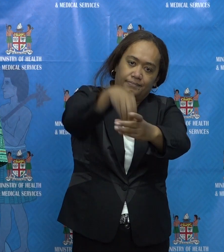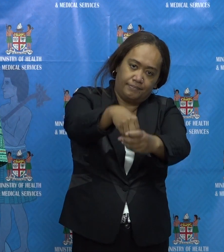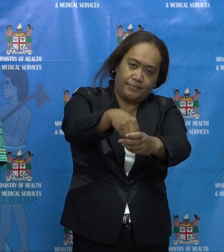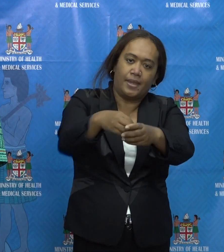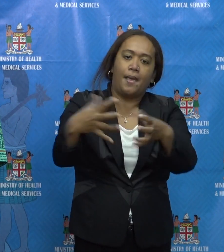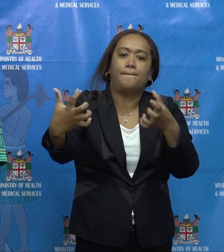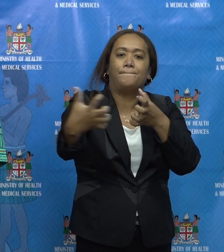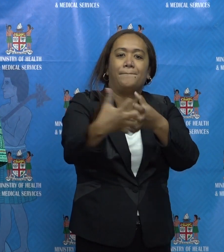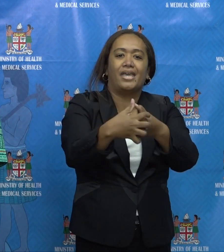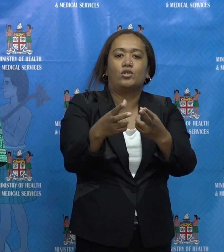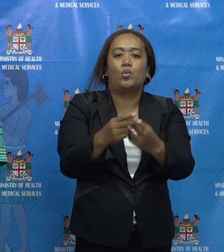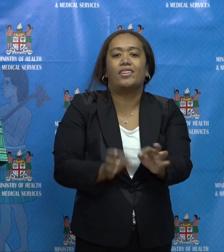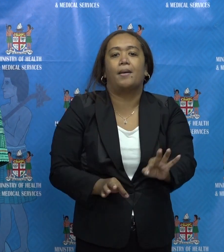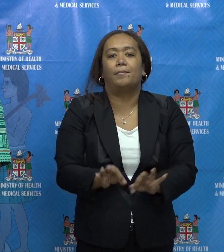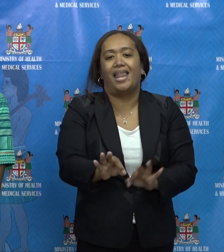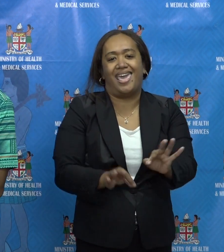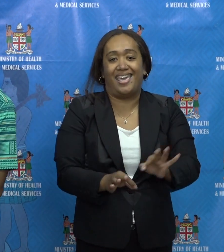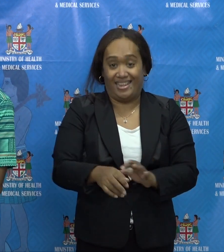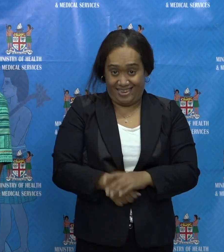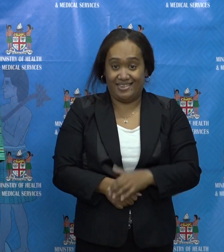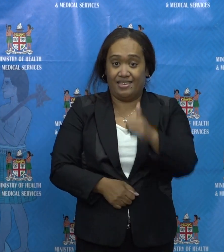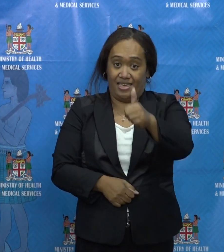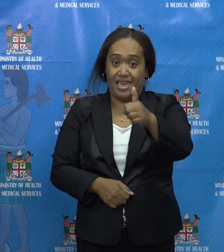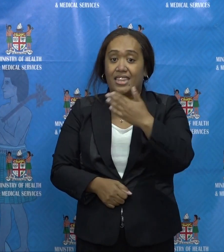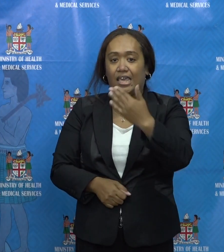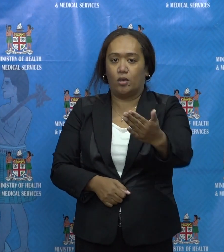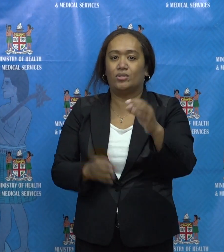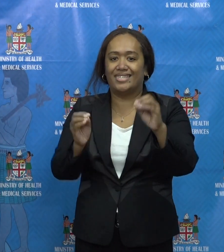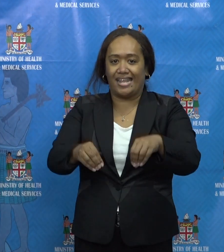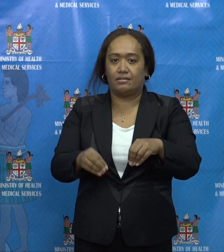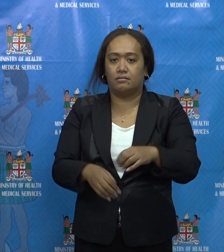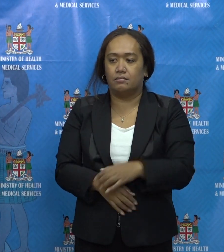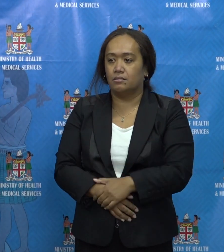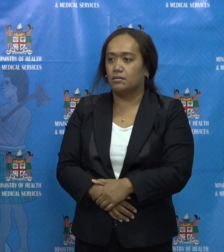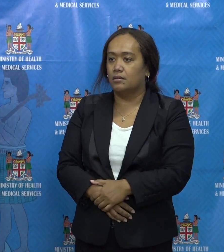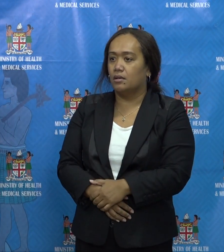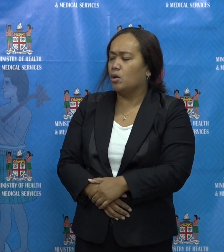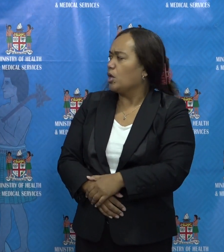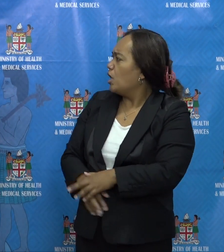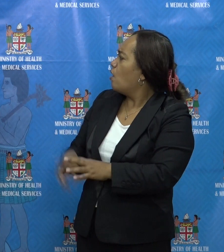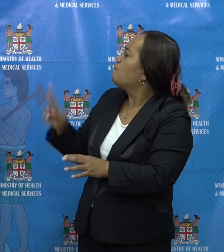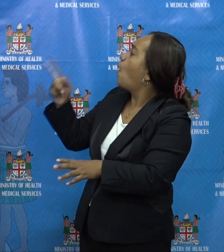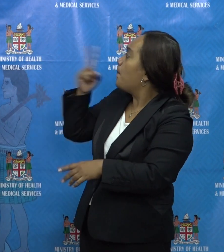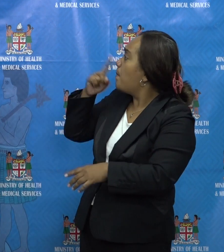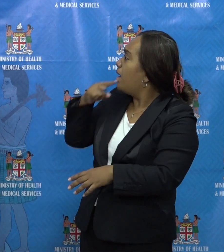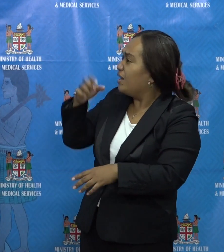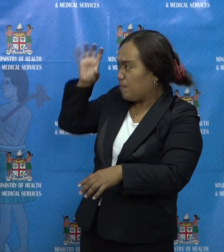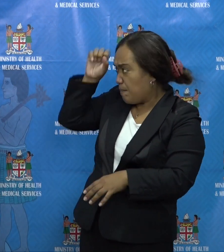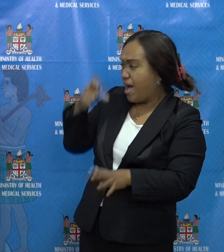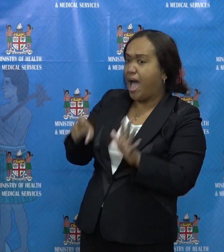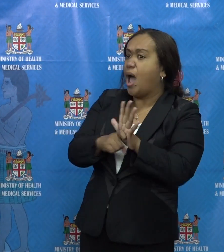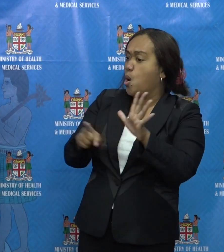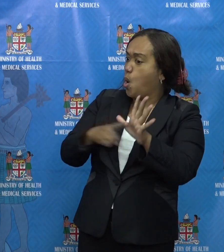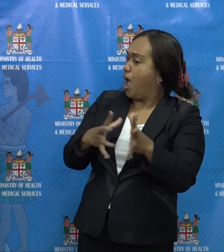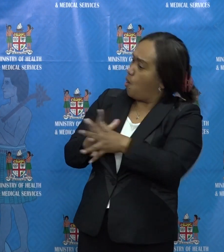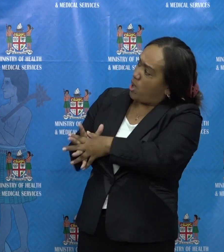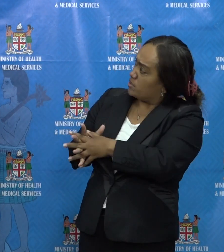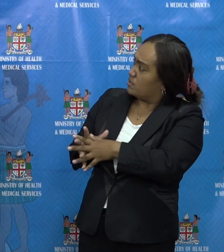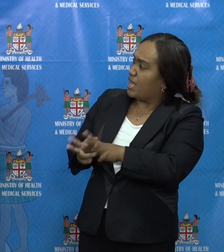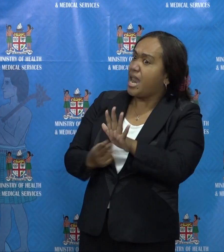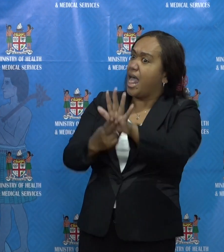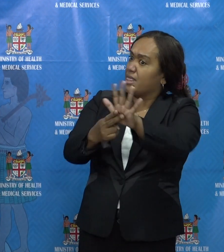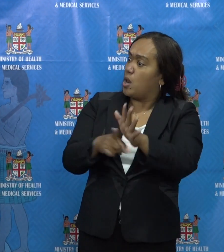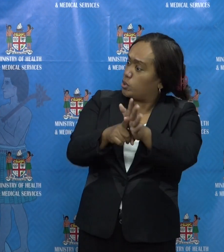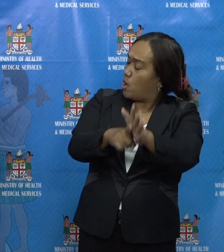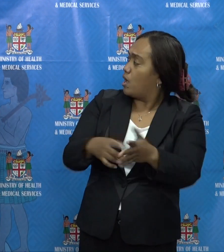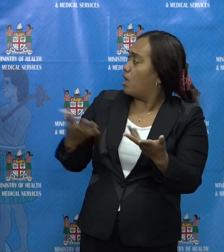before we even get anybody. That's it. Thank you. Dr. Fung, for people in the Ra isolation area in the Nandin Lotoka containment zone,